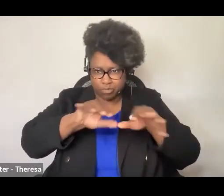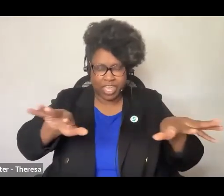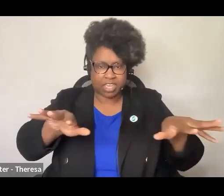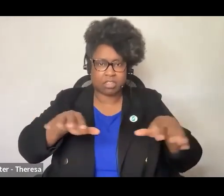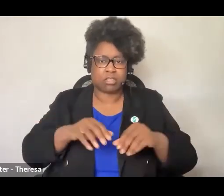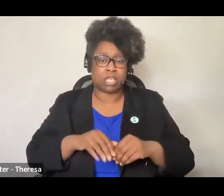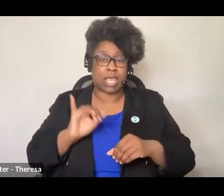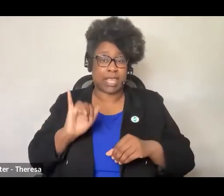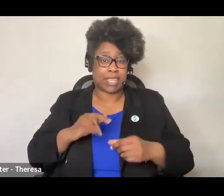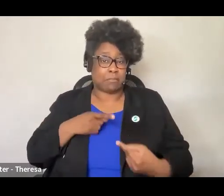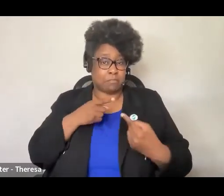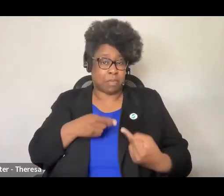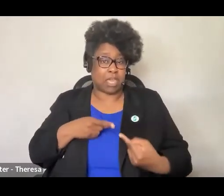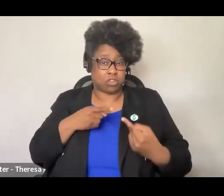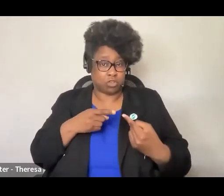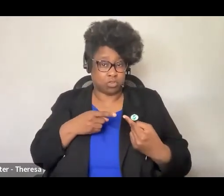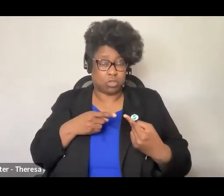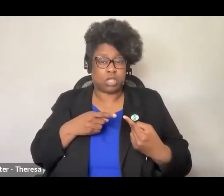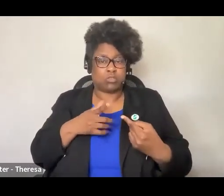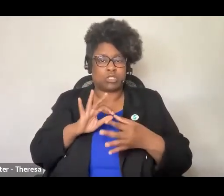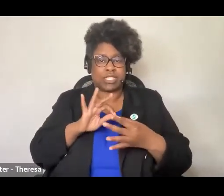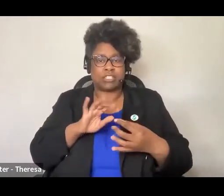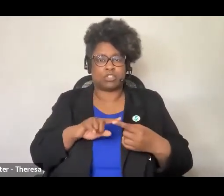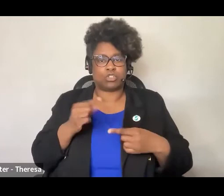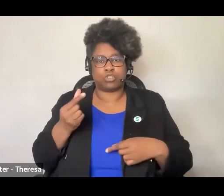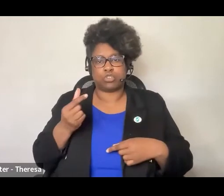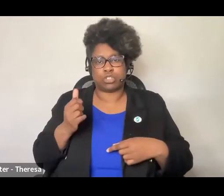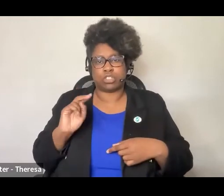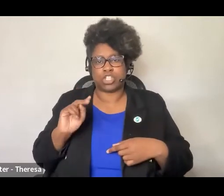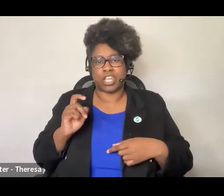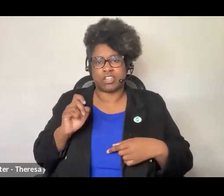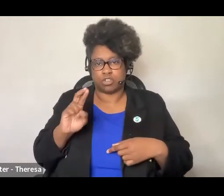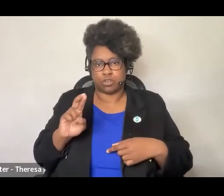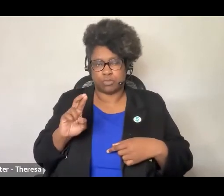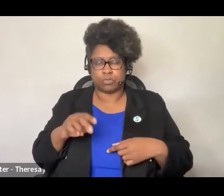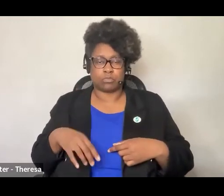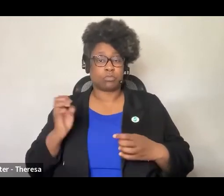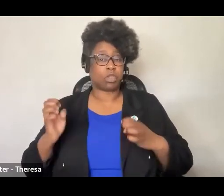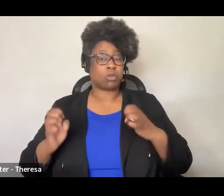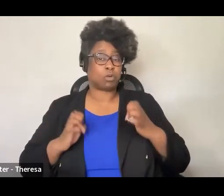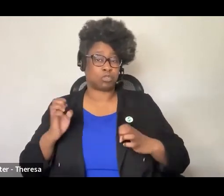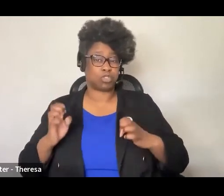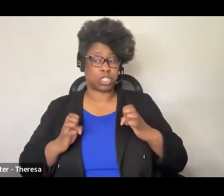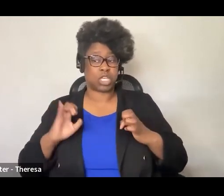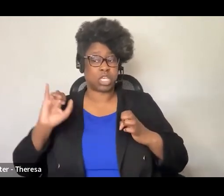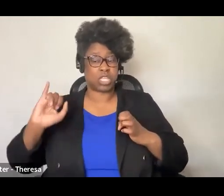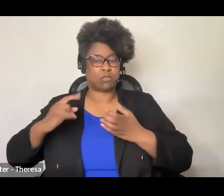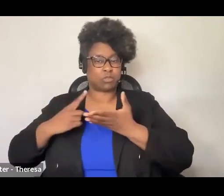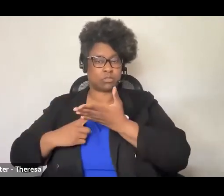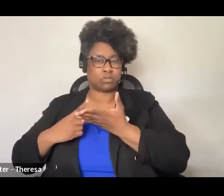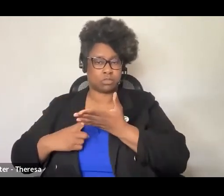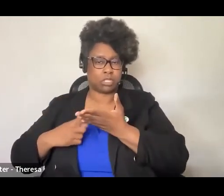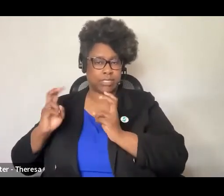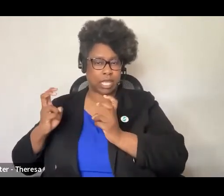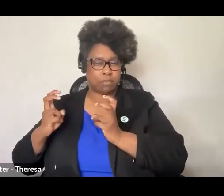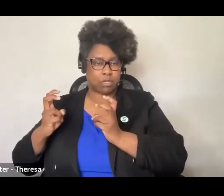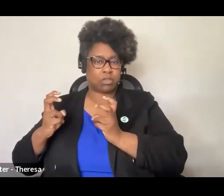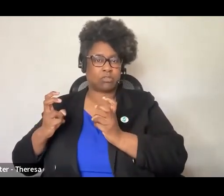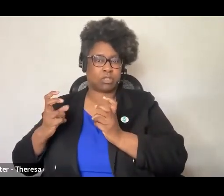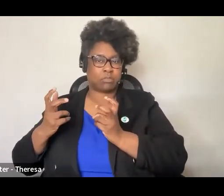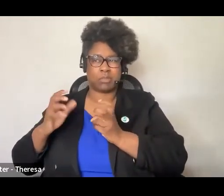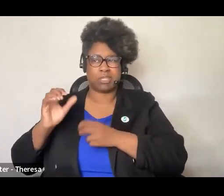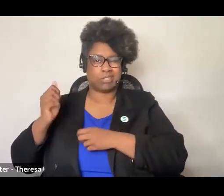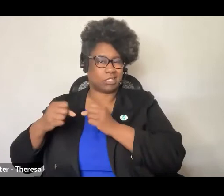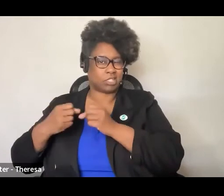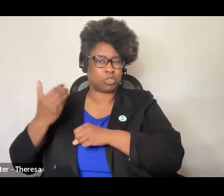particular battle was fought along gender grounds. Although the topic of emotions was the focus of numerous educational change studies maybe a decade